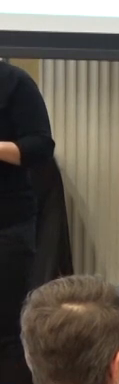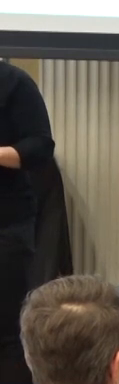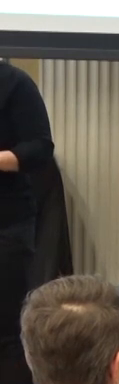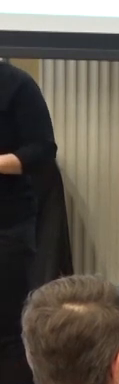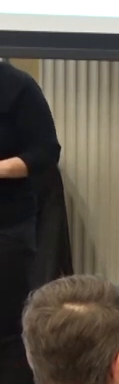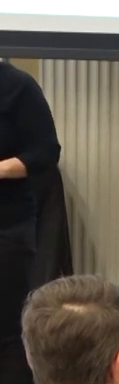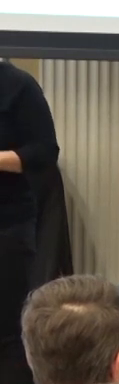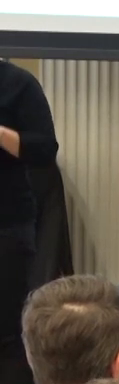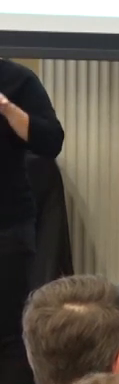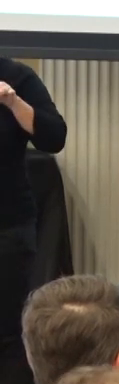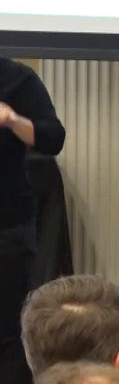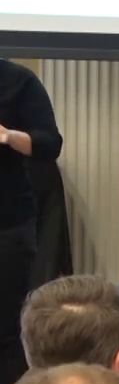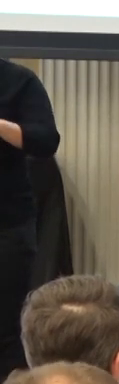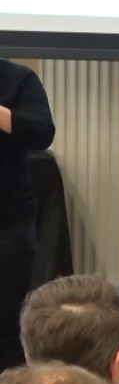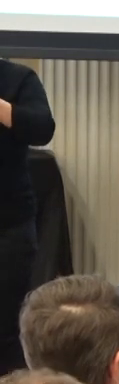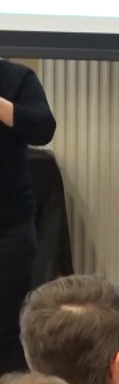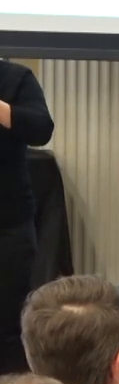society